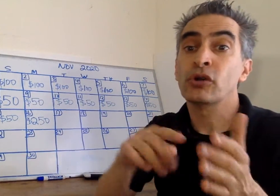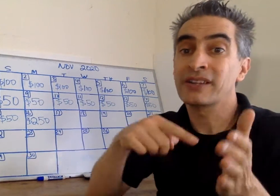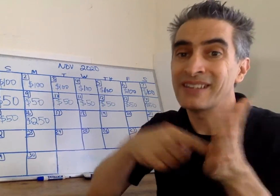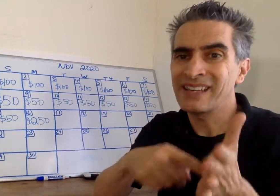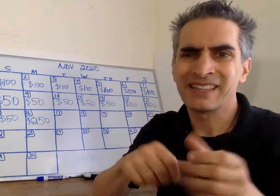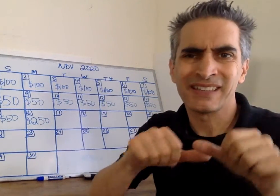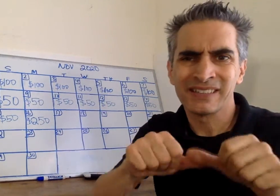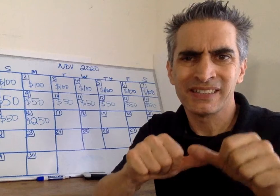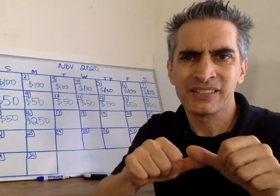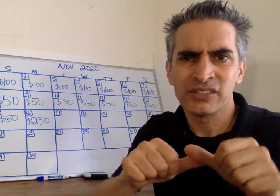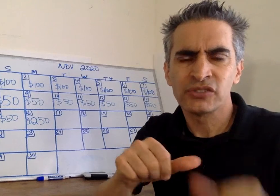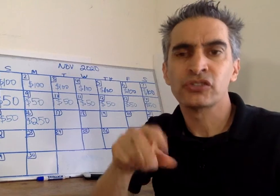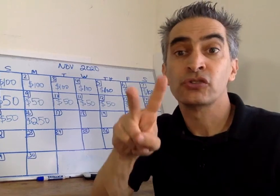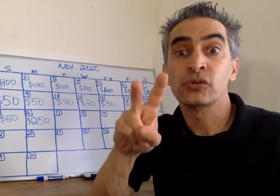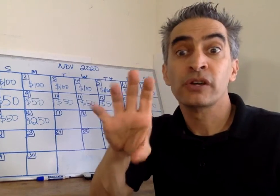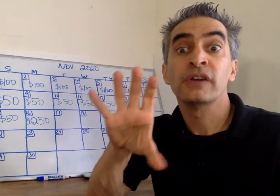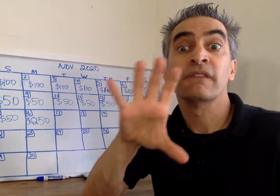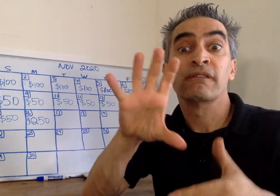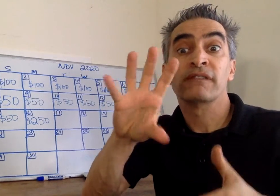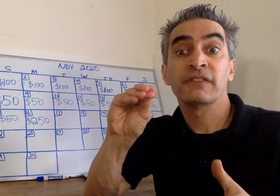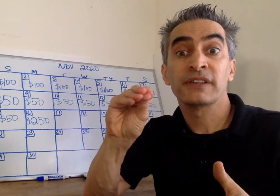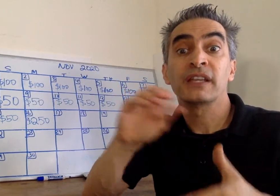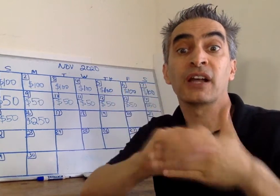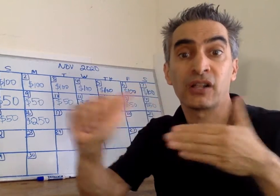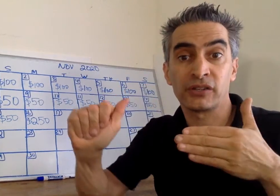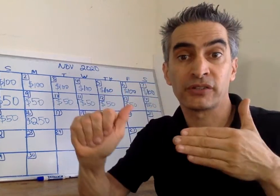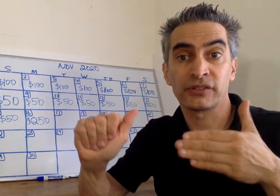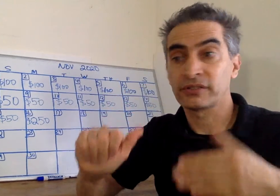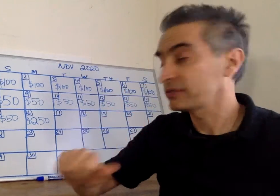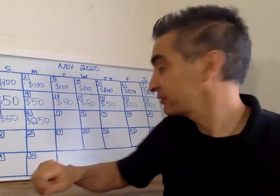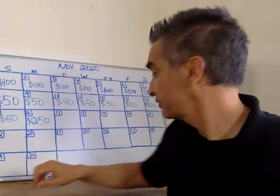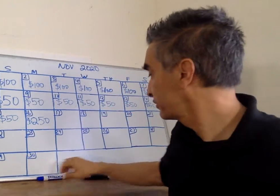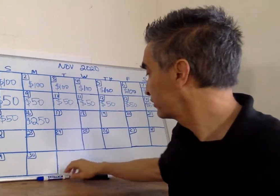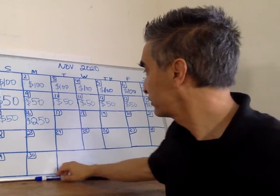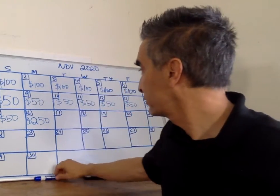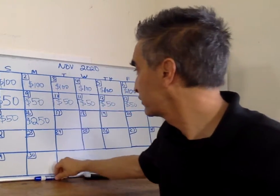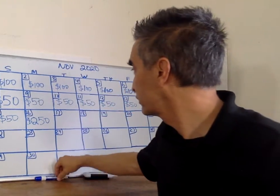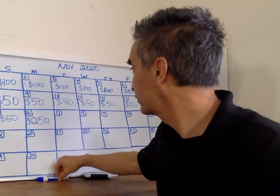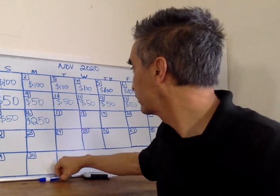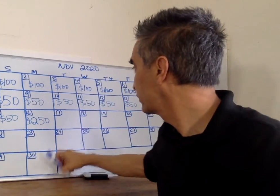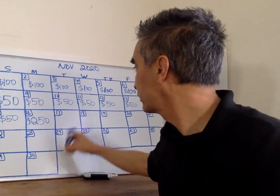That means your balance continues to be $250 for each of those days.